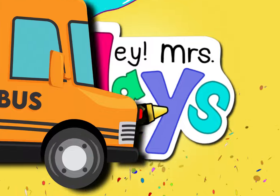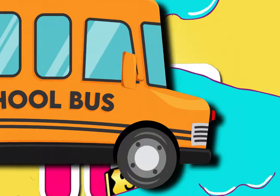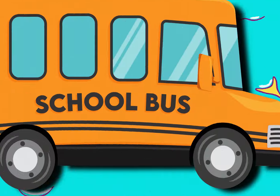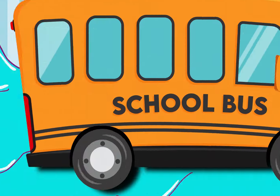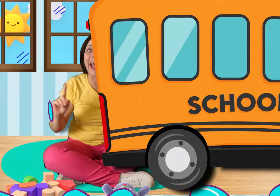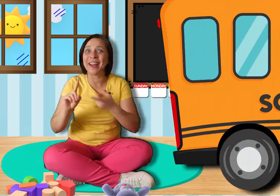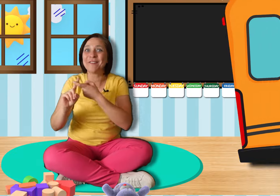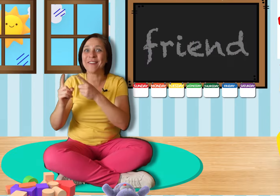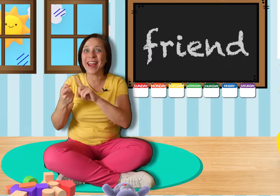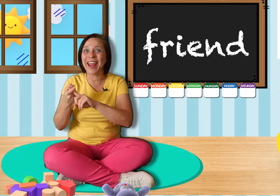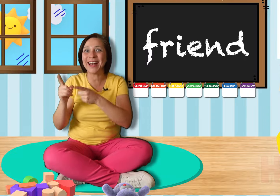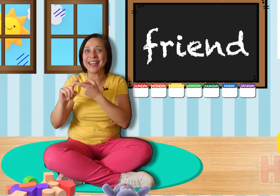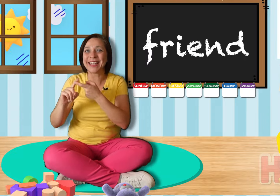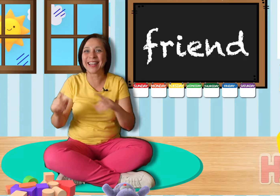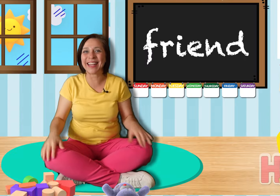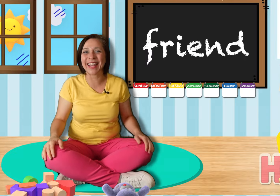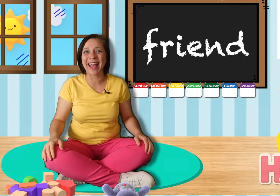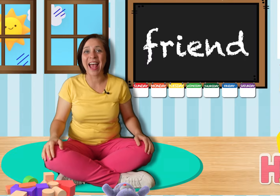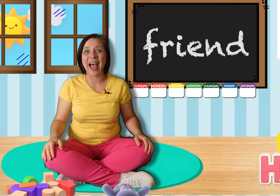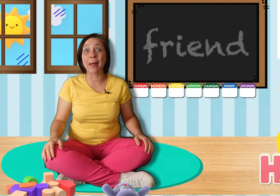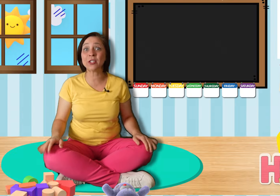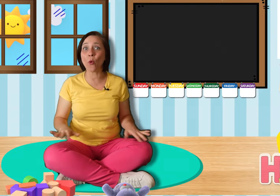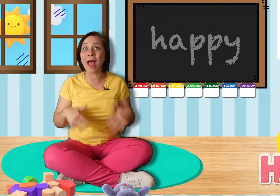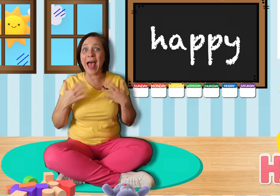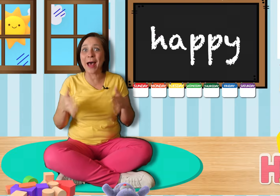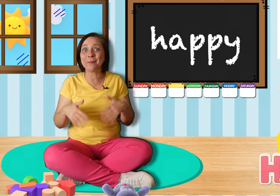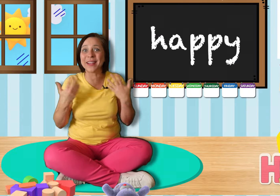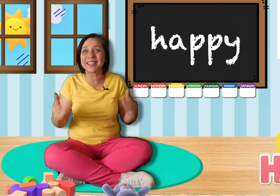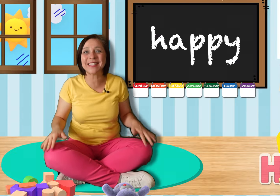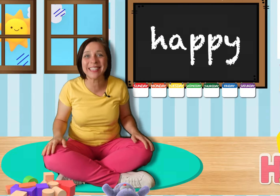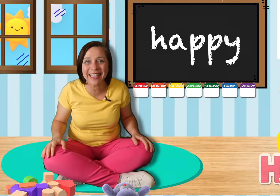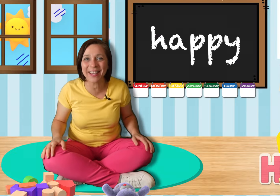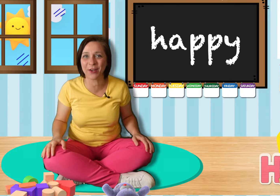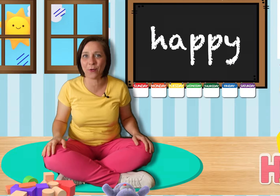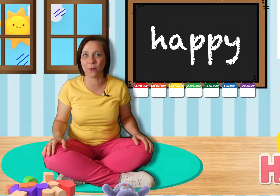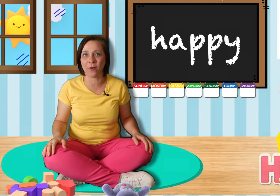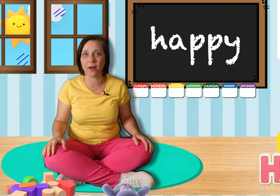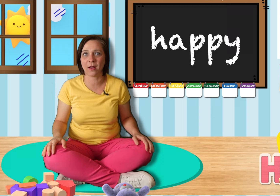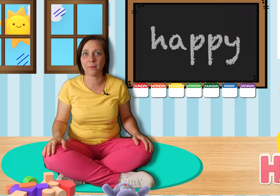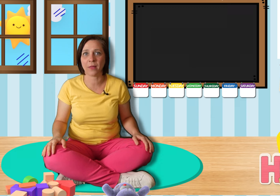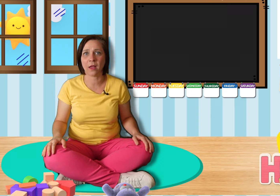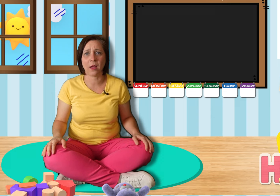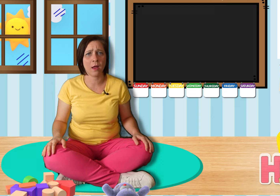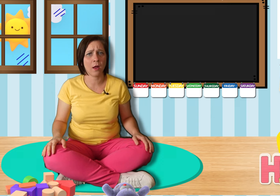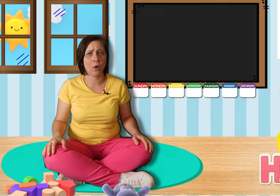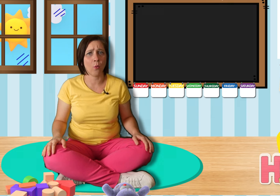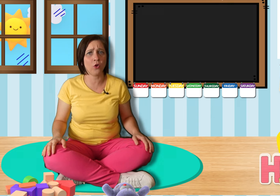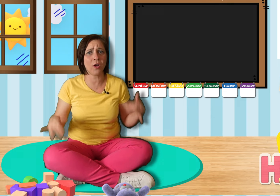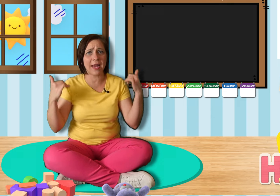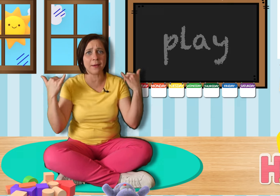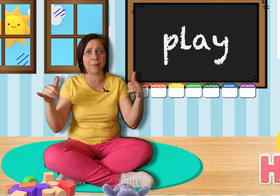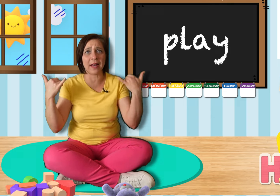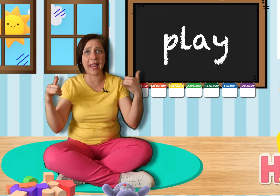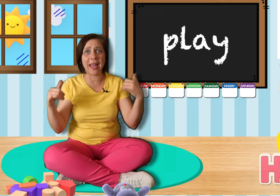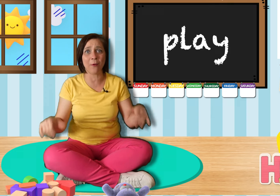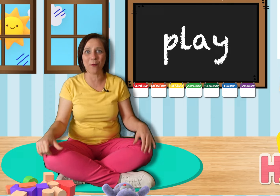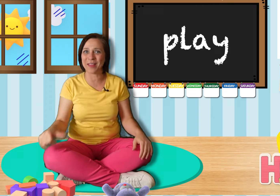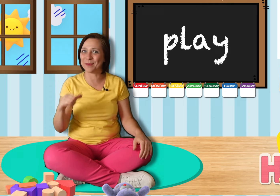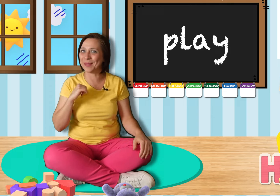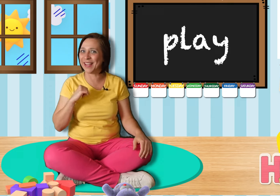Hi, friend! I'm so happy to see you! Would you like to play with me?